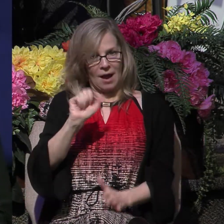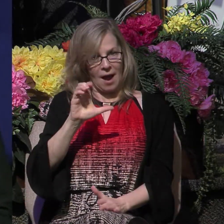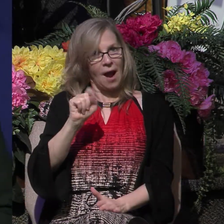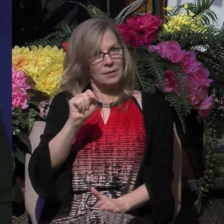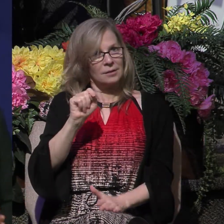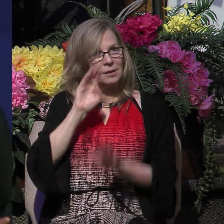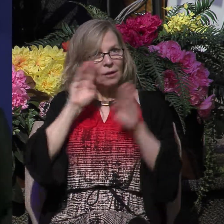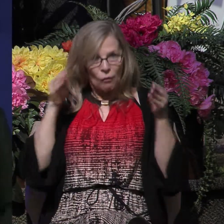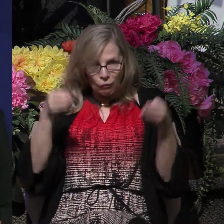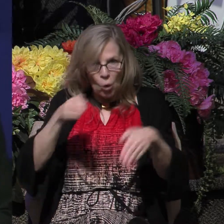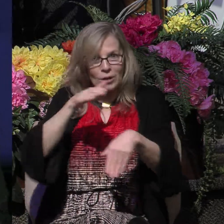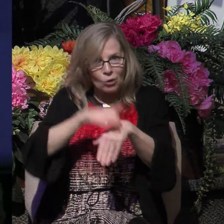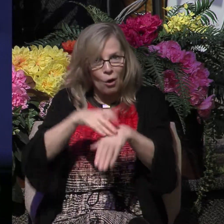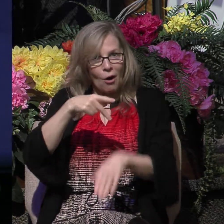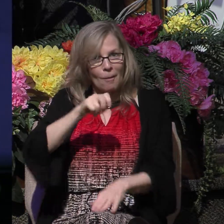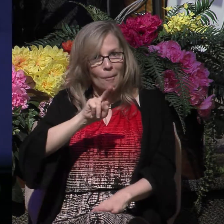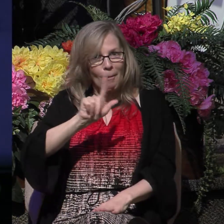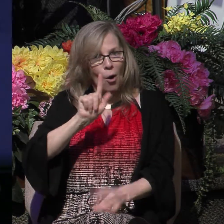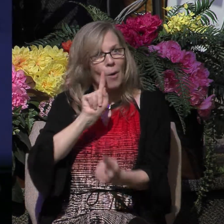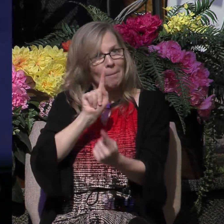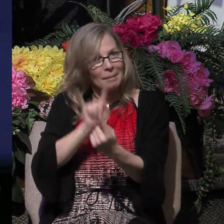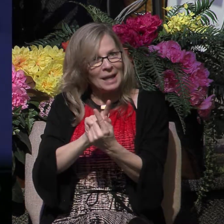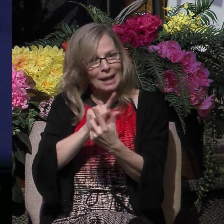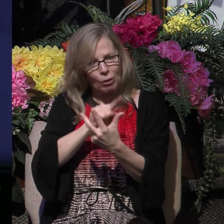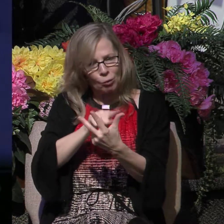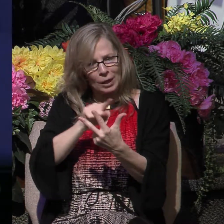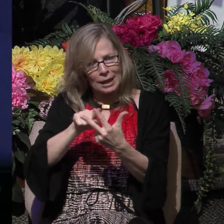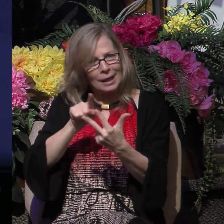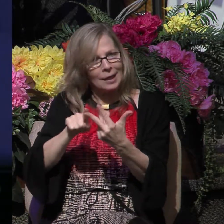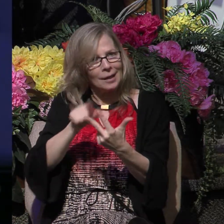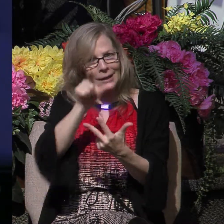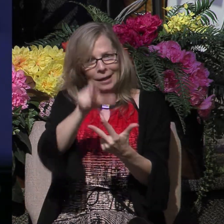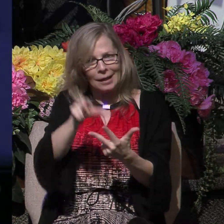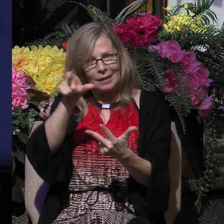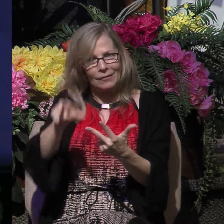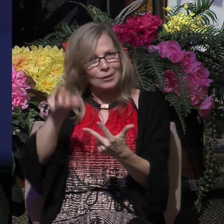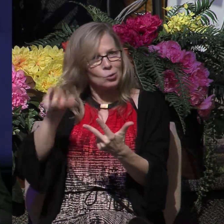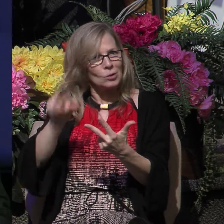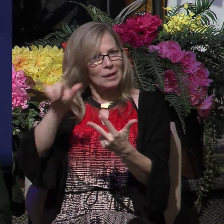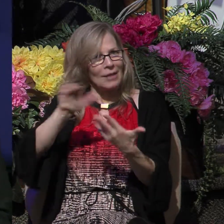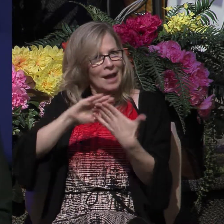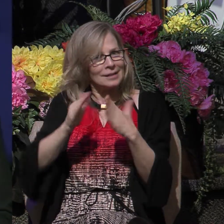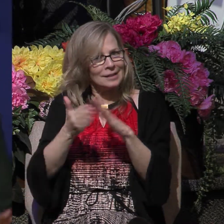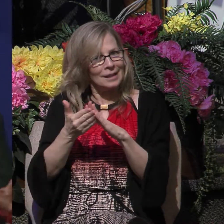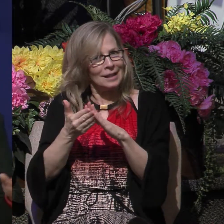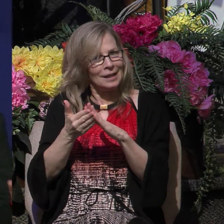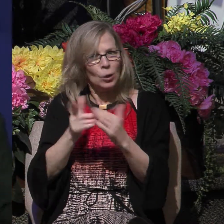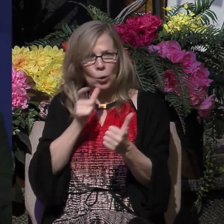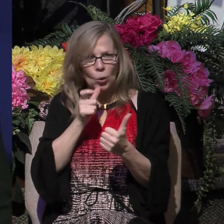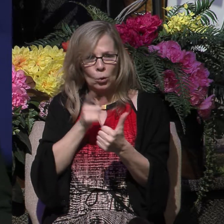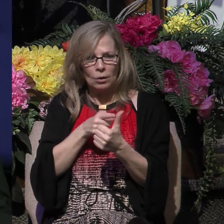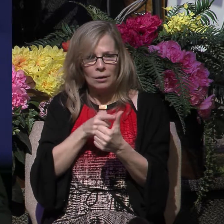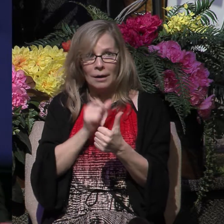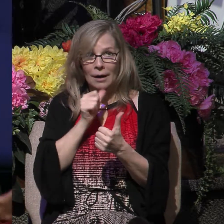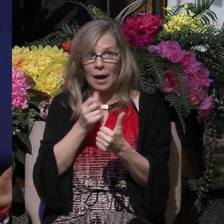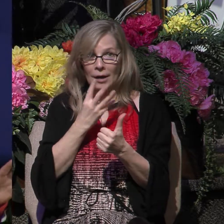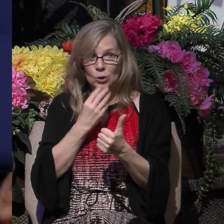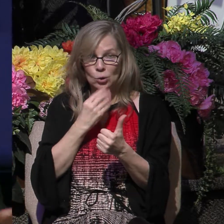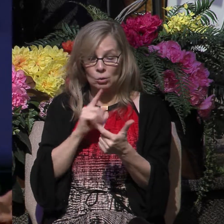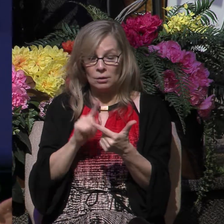Paul leading three specific individuals in that city to faith in Christ, a Gentile, a woman,